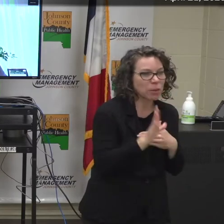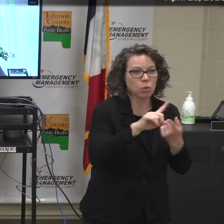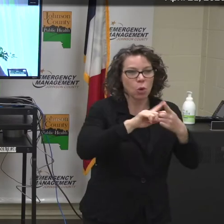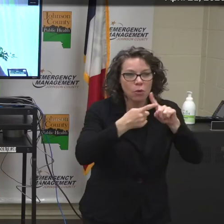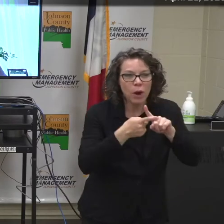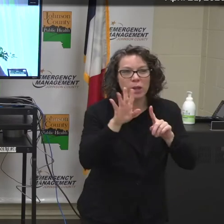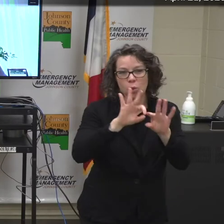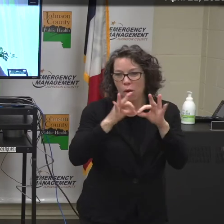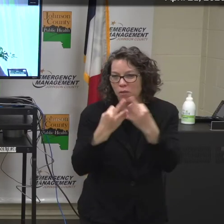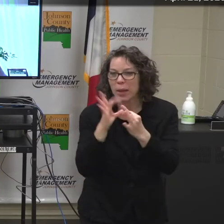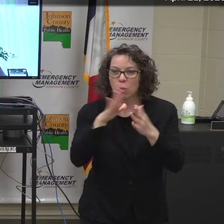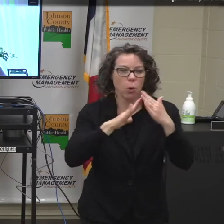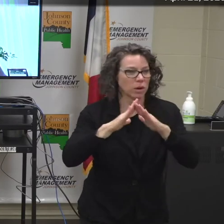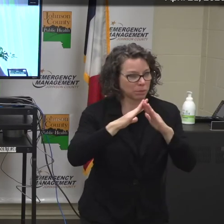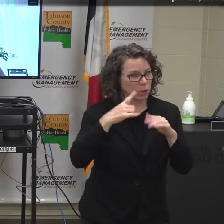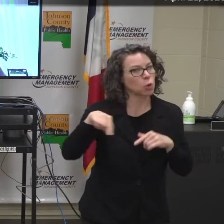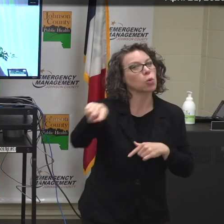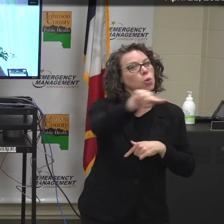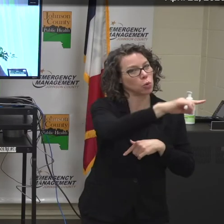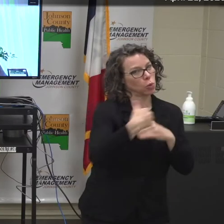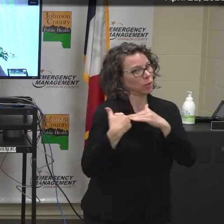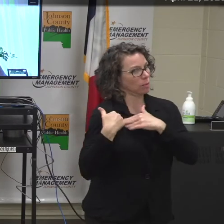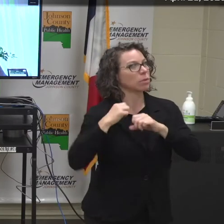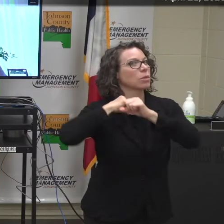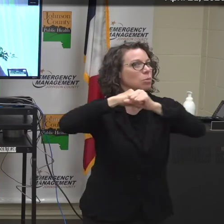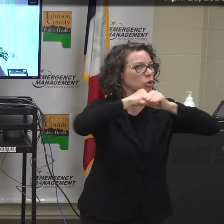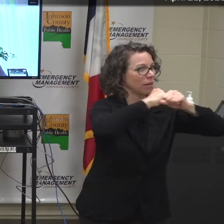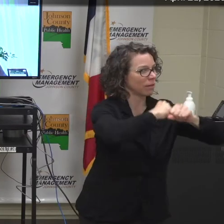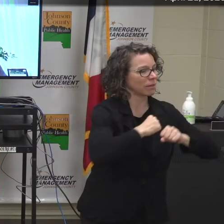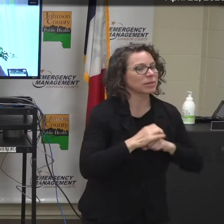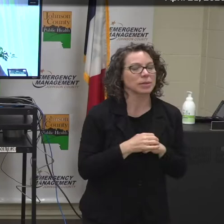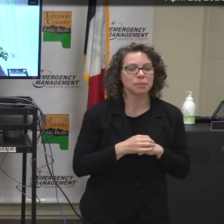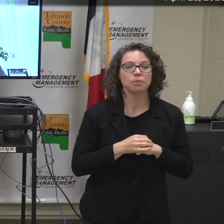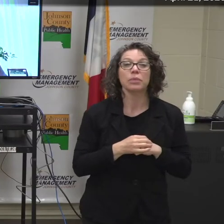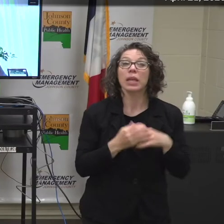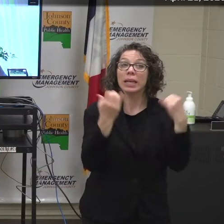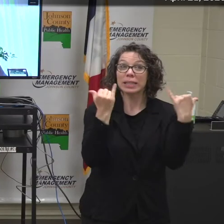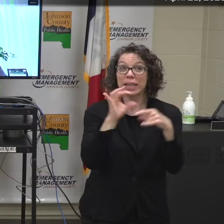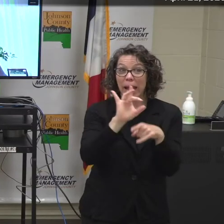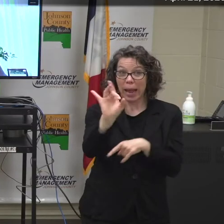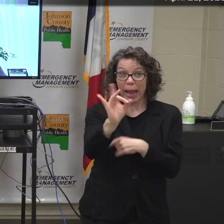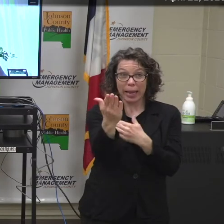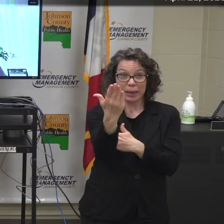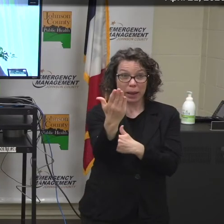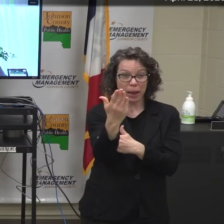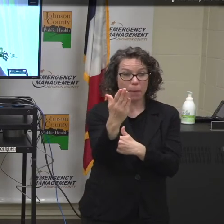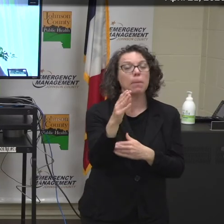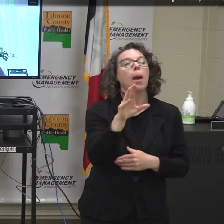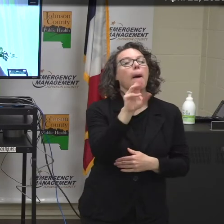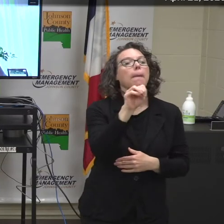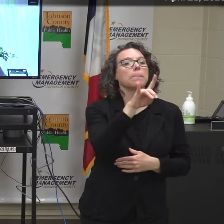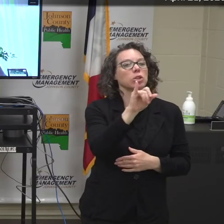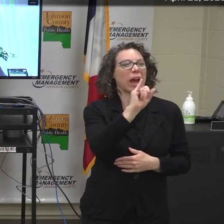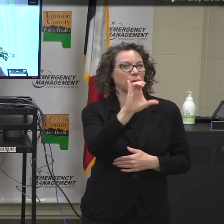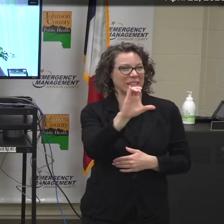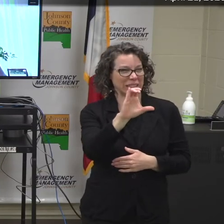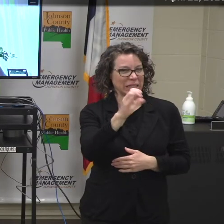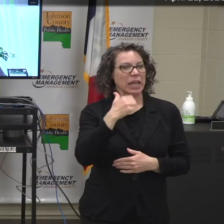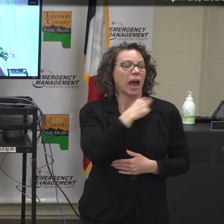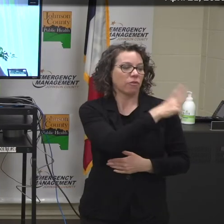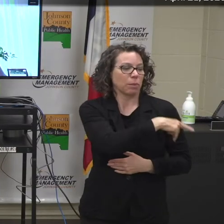doing our part to keep others safe. So, as of 8 a.m. So, Mercy Iowa City had eight